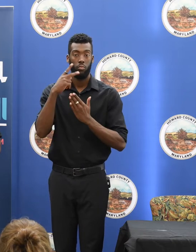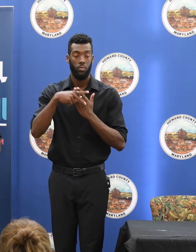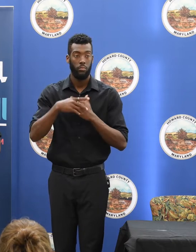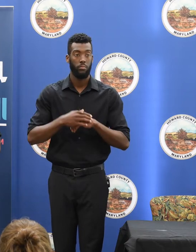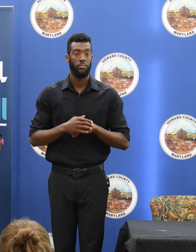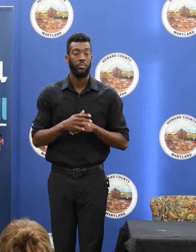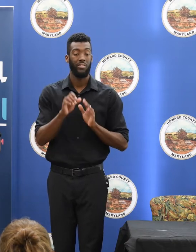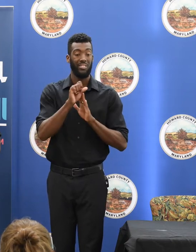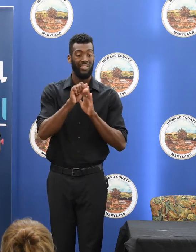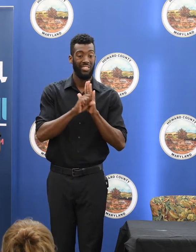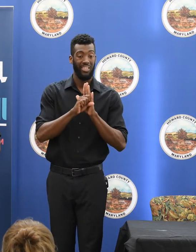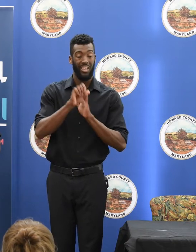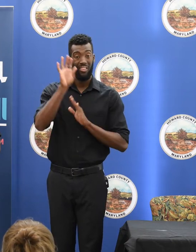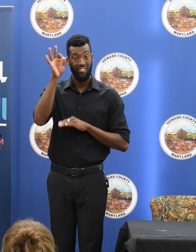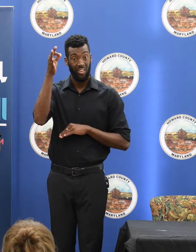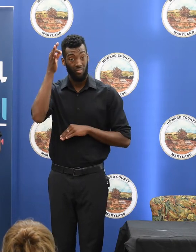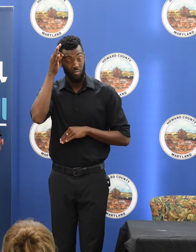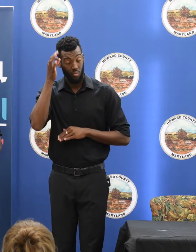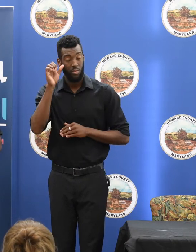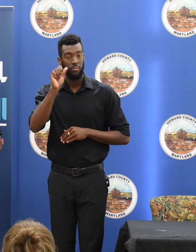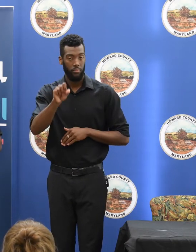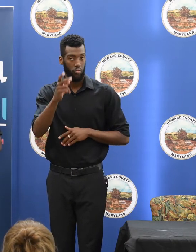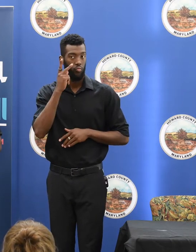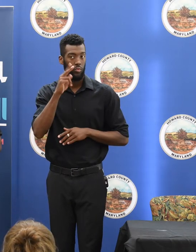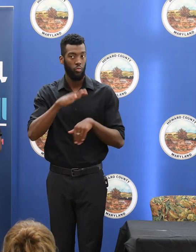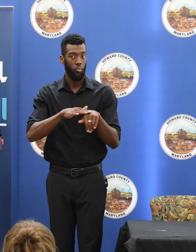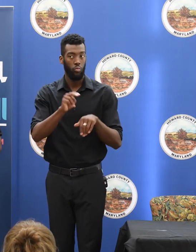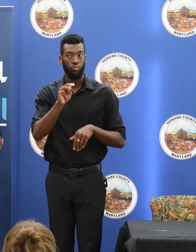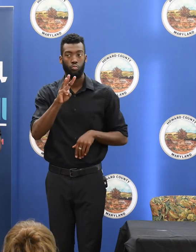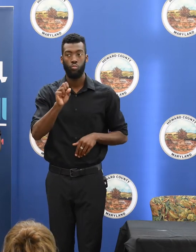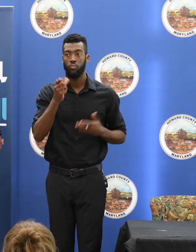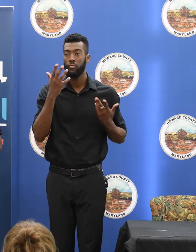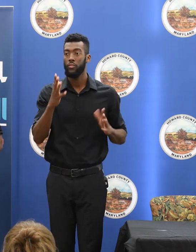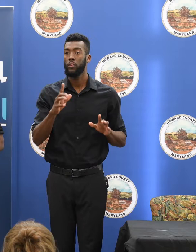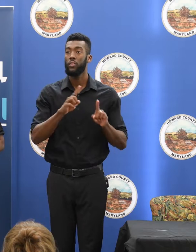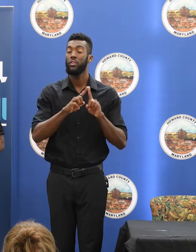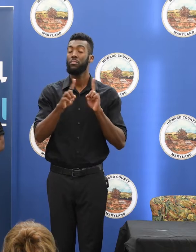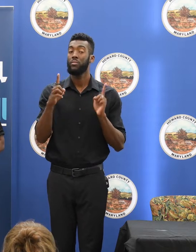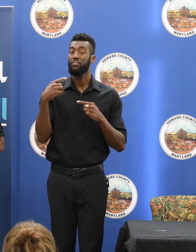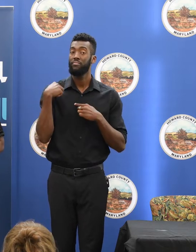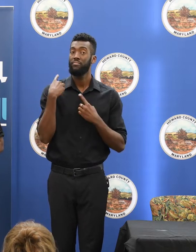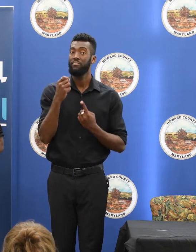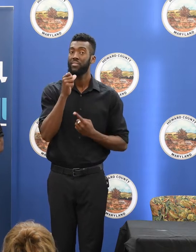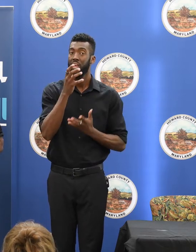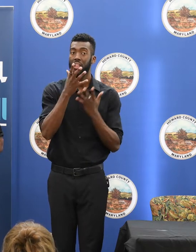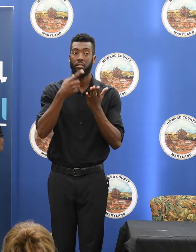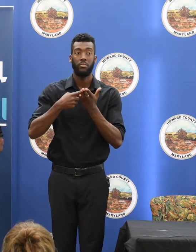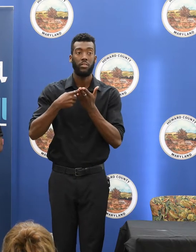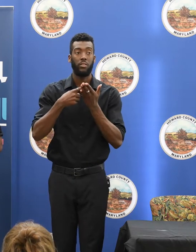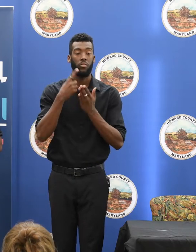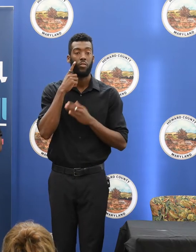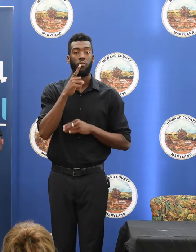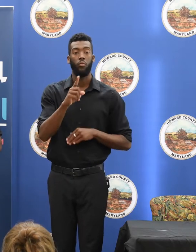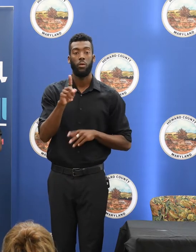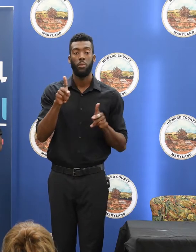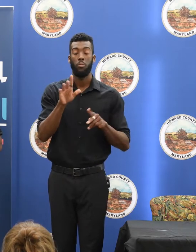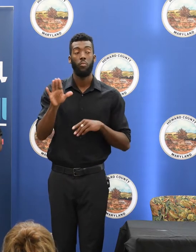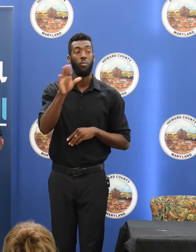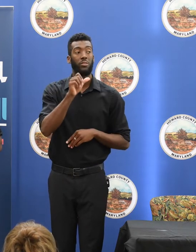at the federal level, that's been certainly in the news, but not much has been talked about around the uninsured. And so that's